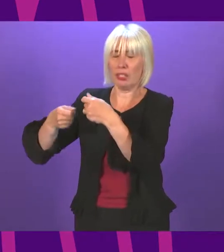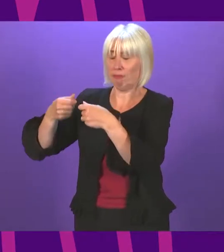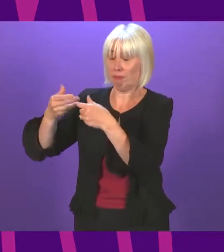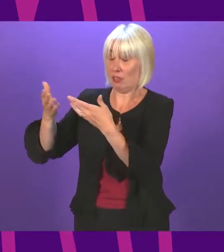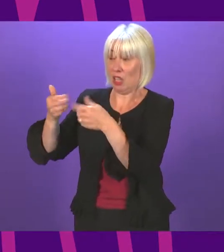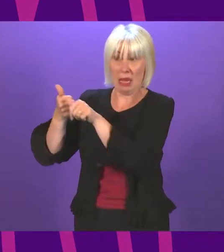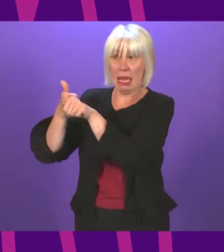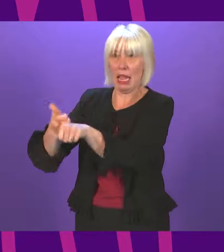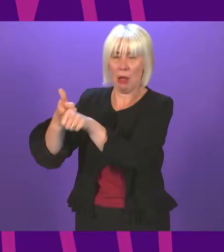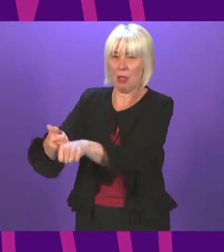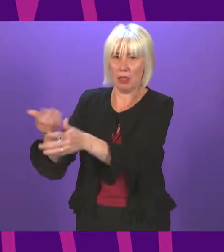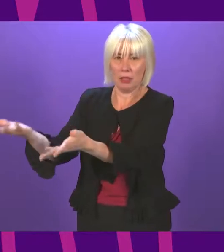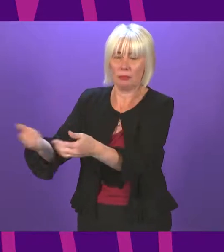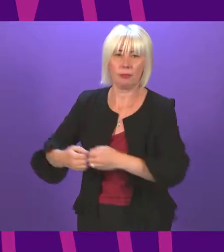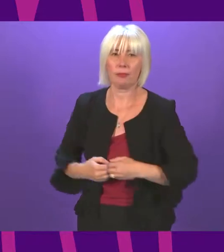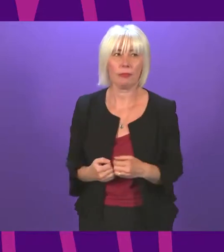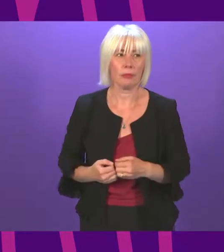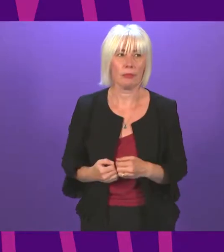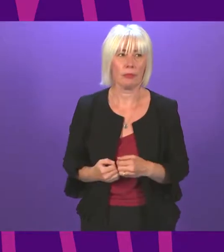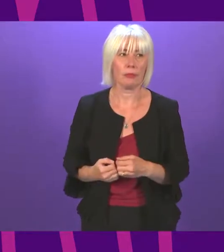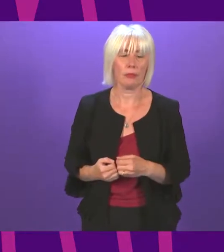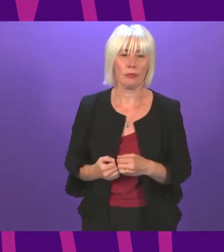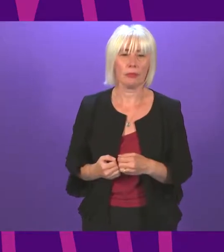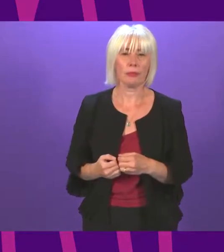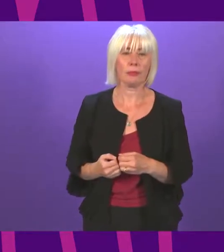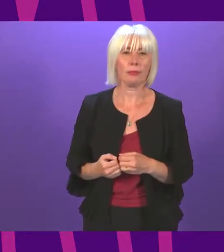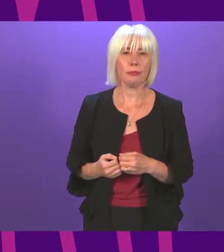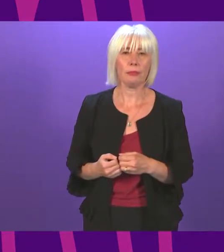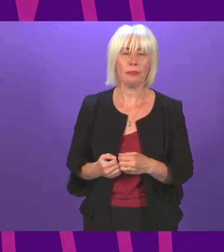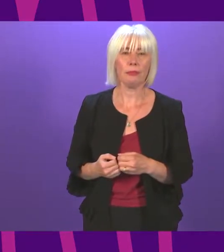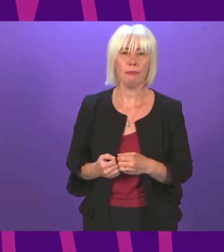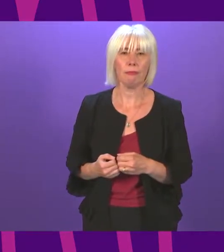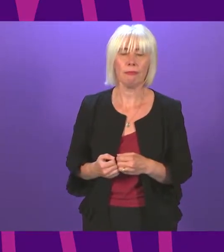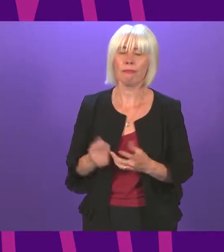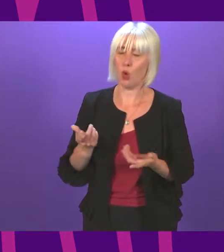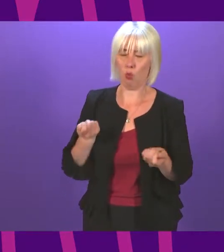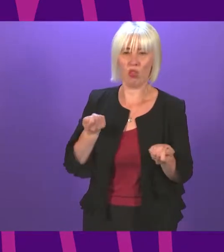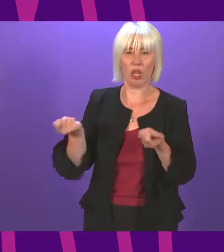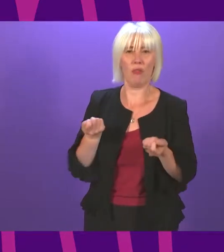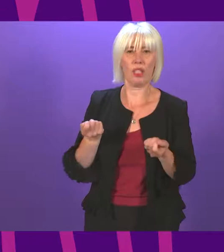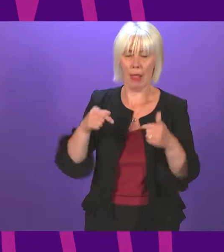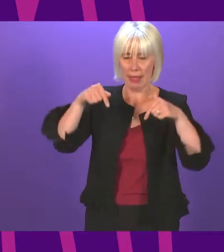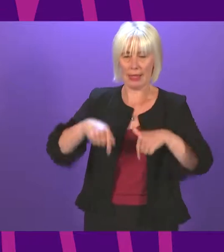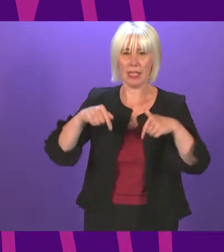very